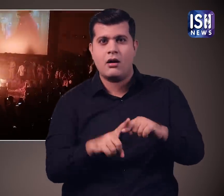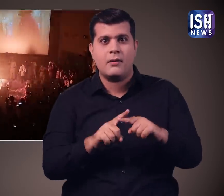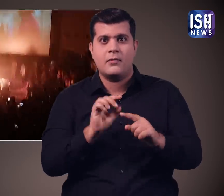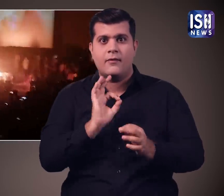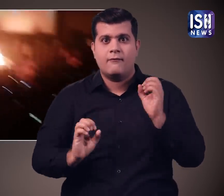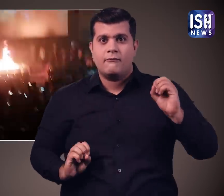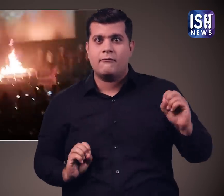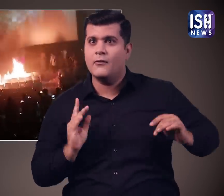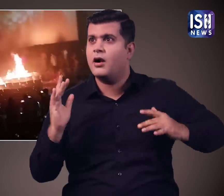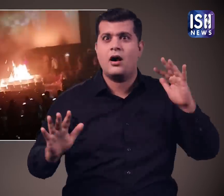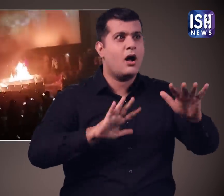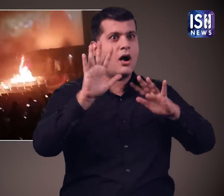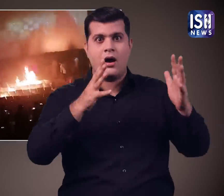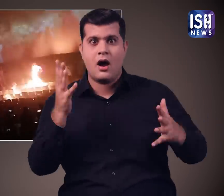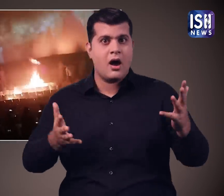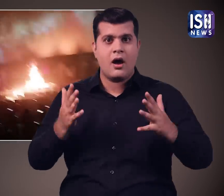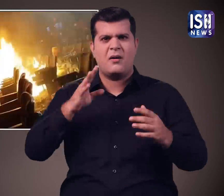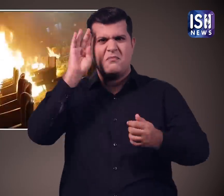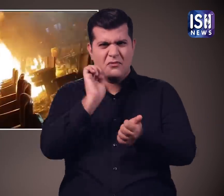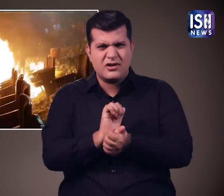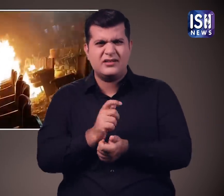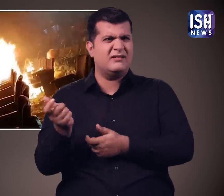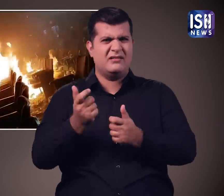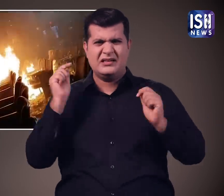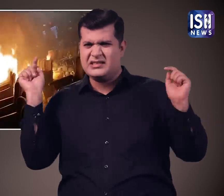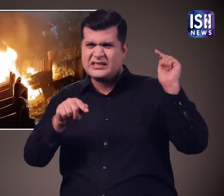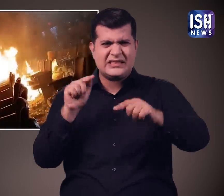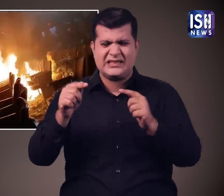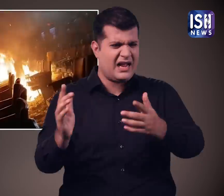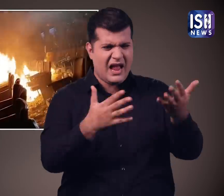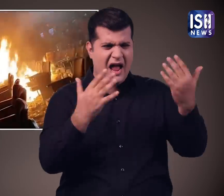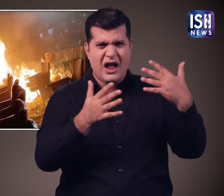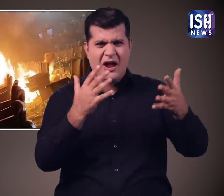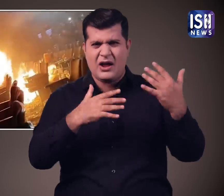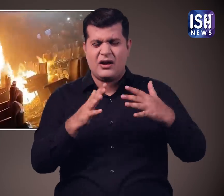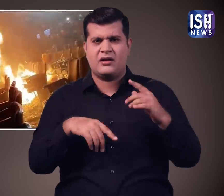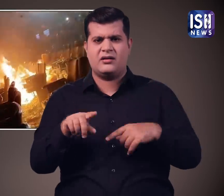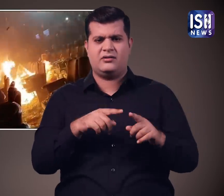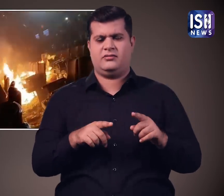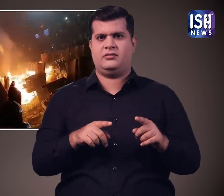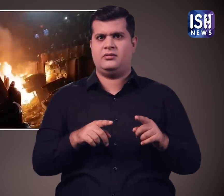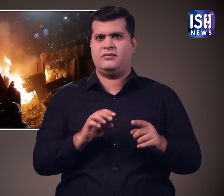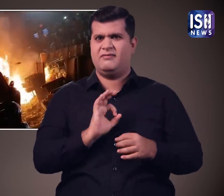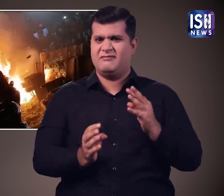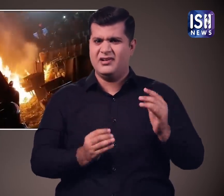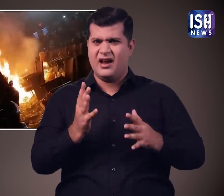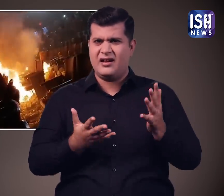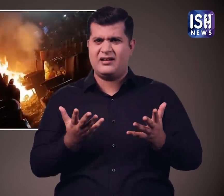This led to a huge fire. The police went in to rescue everyone. A fire inside the